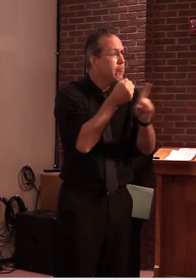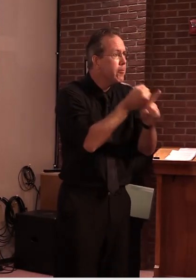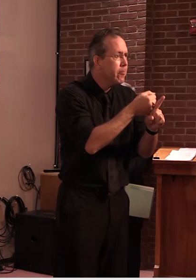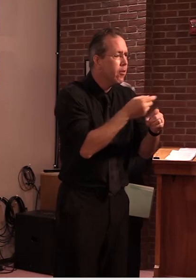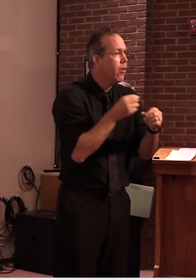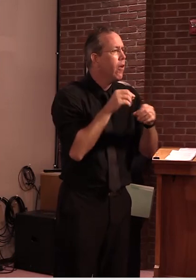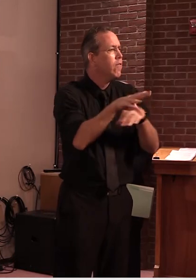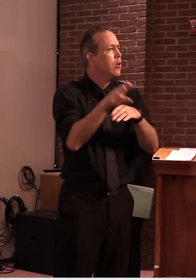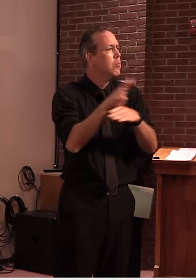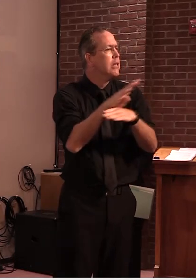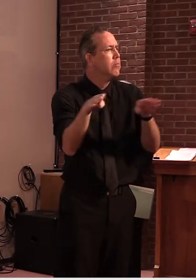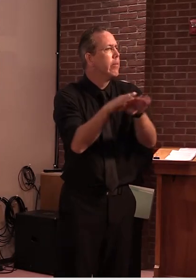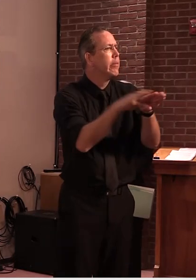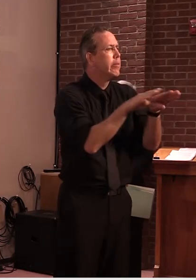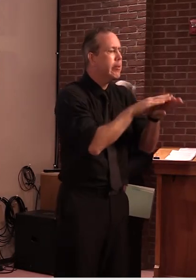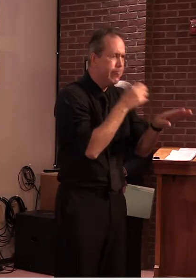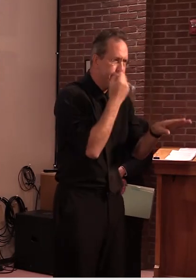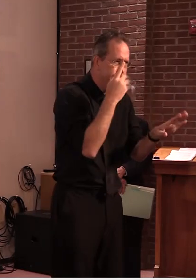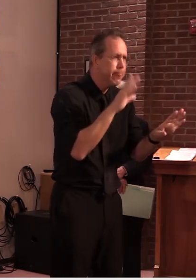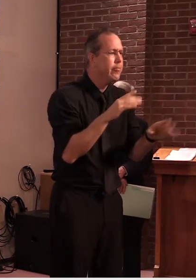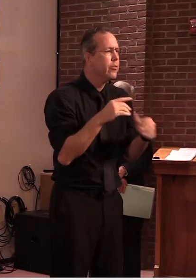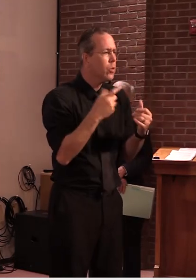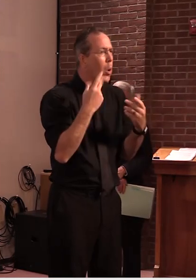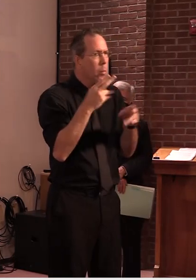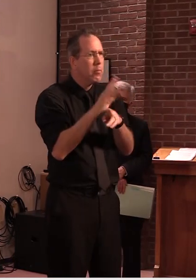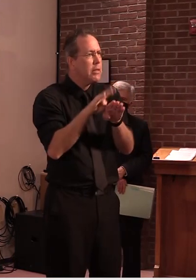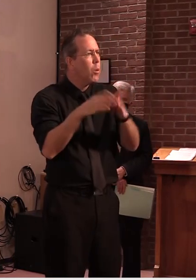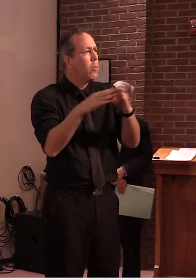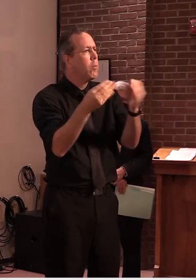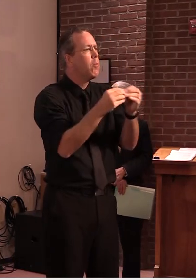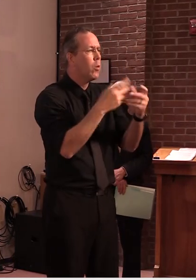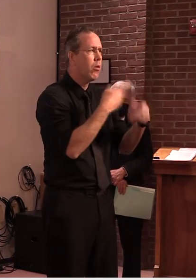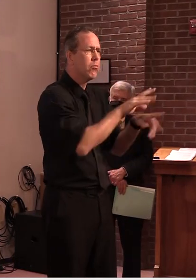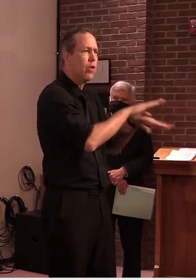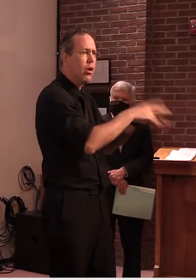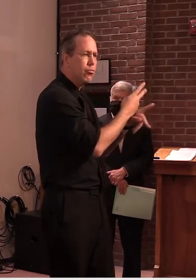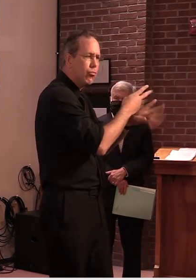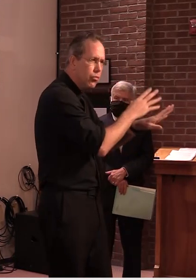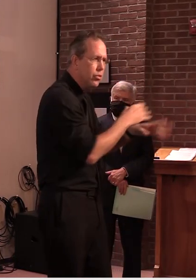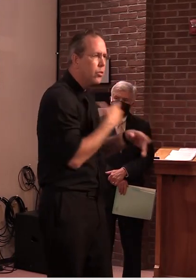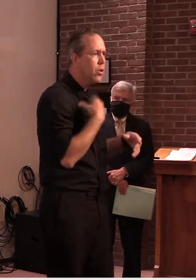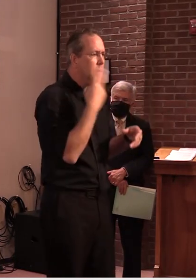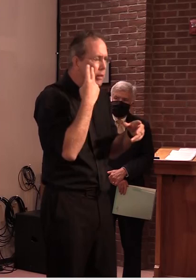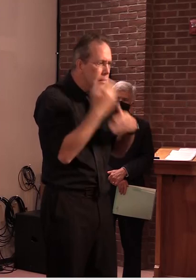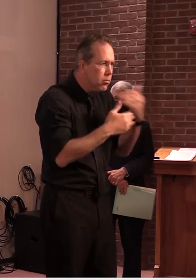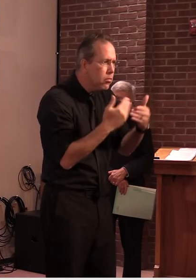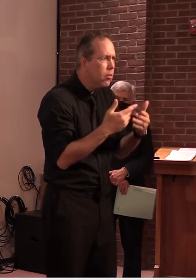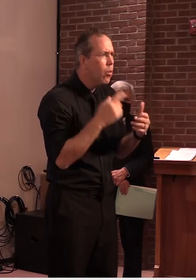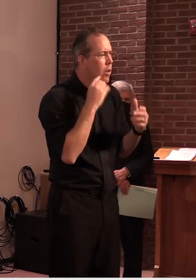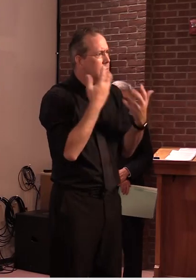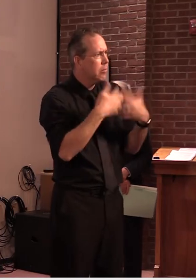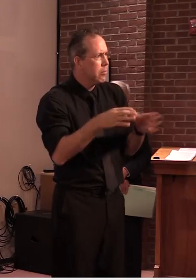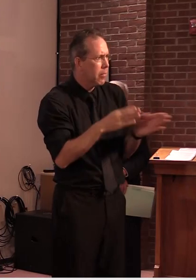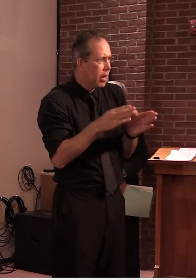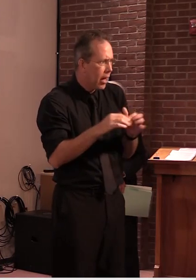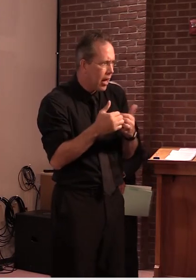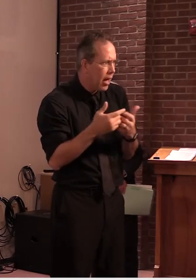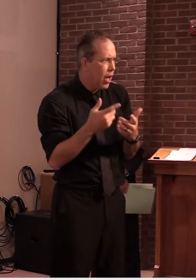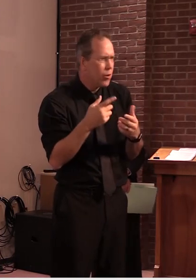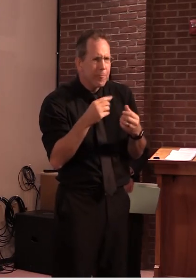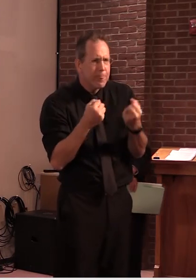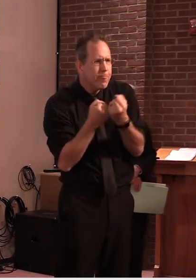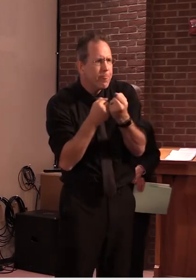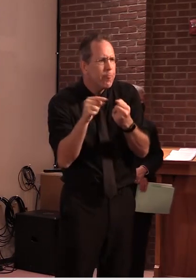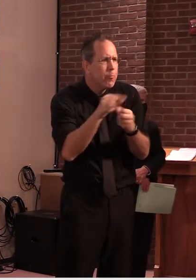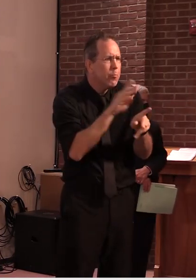to subsidize, in some respects, some of these child care facilities to make sure that they're still intact. When we got through this,